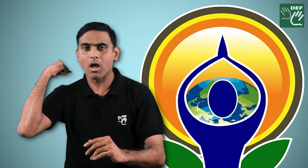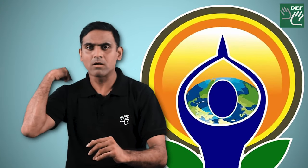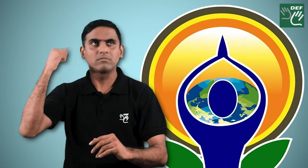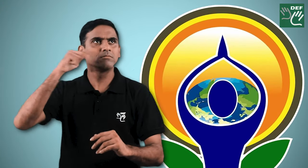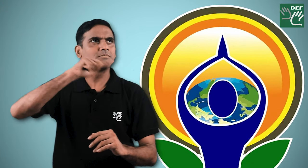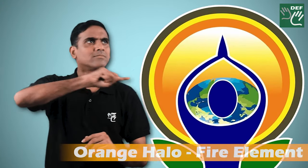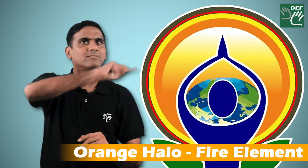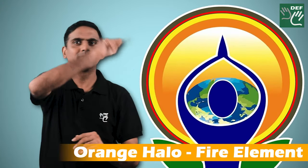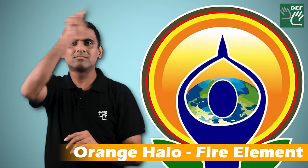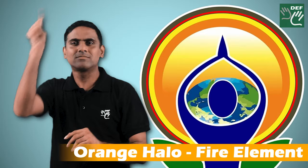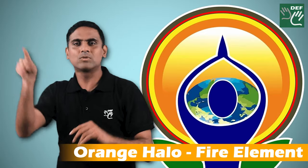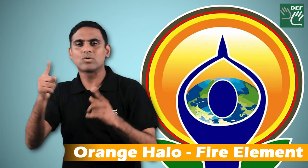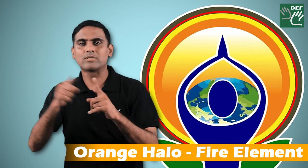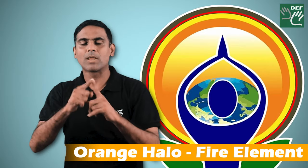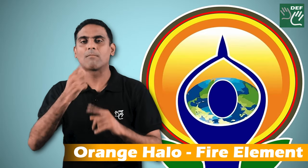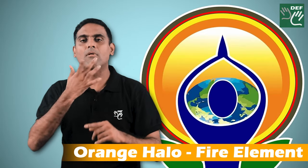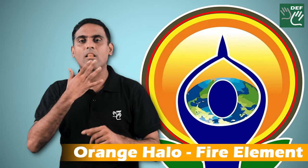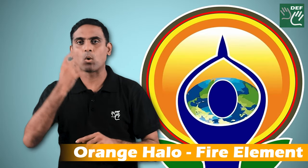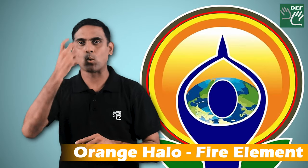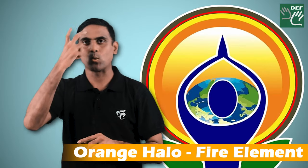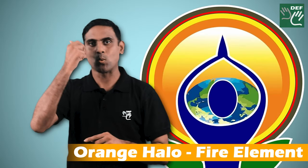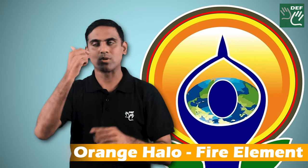orange hallow says the fire element